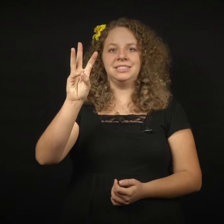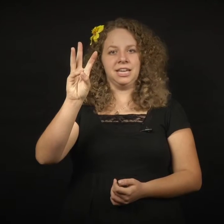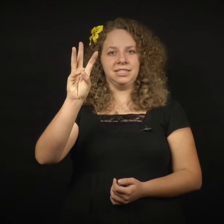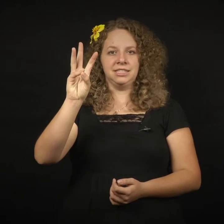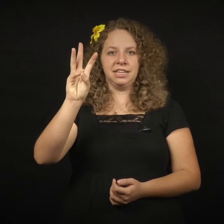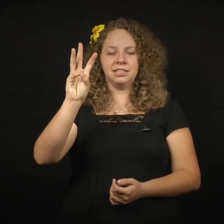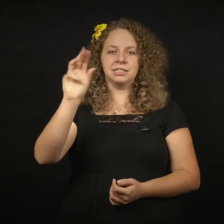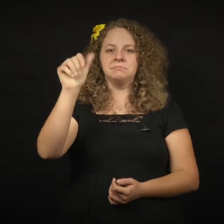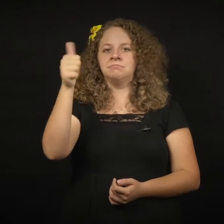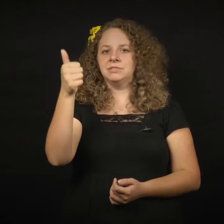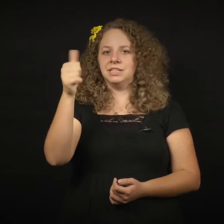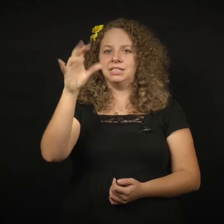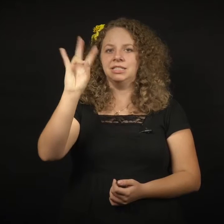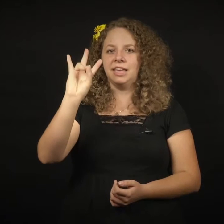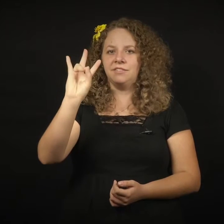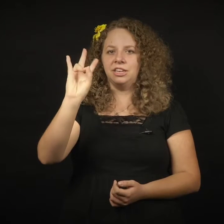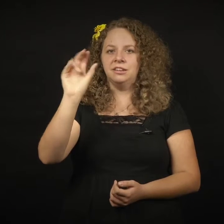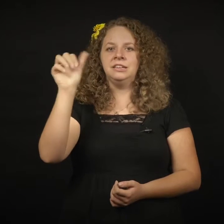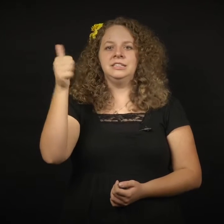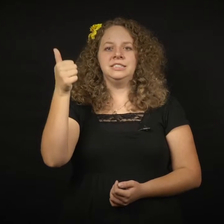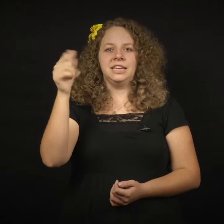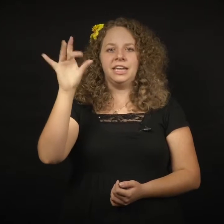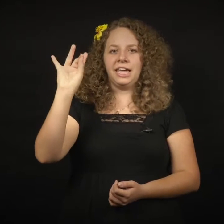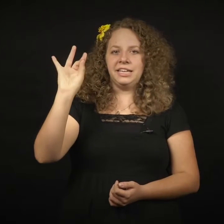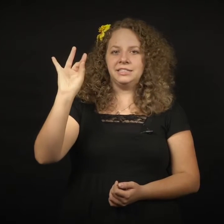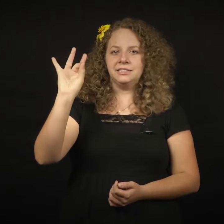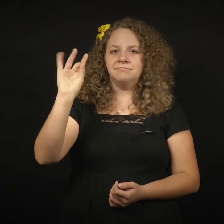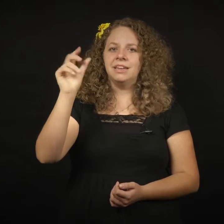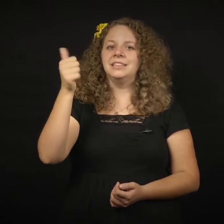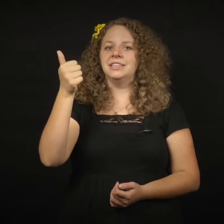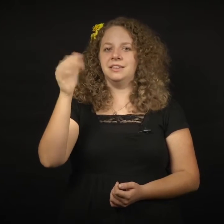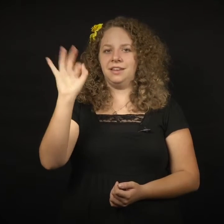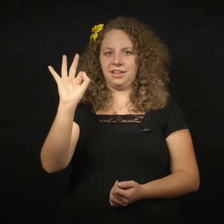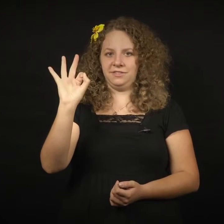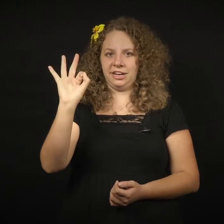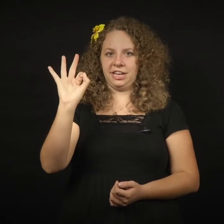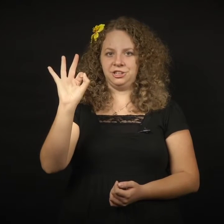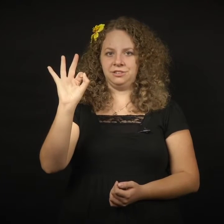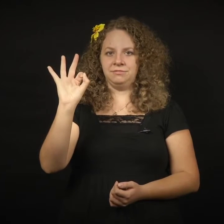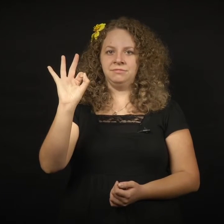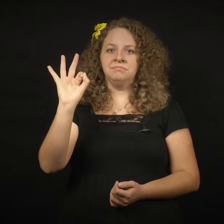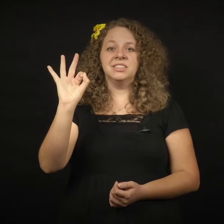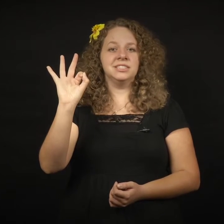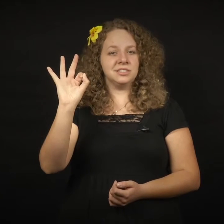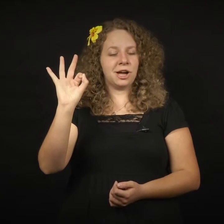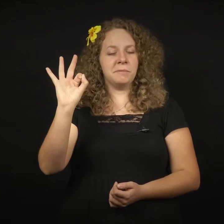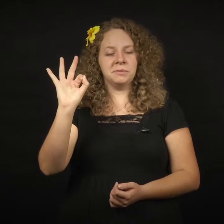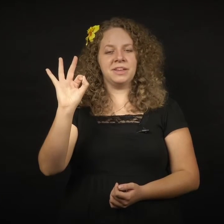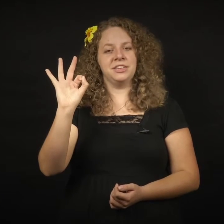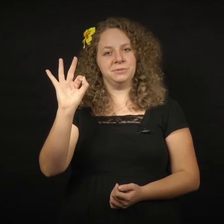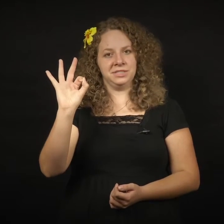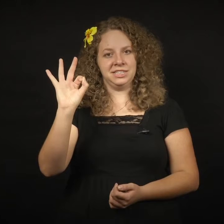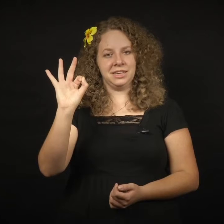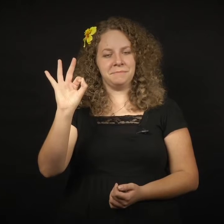10-6, 10-7, 10-8, and 10-9 variation. This is a common way that you will see them.